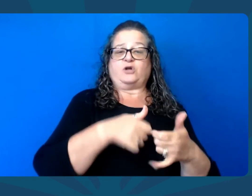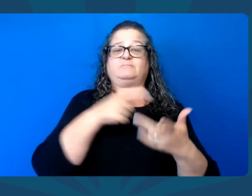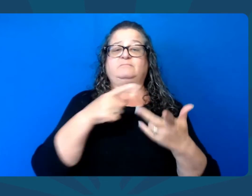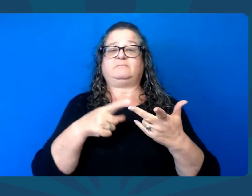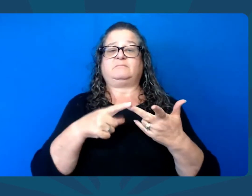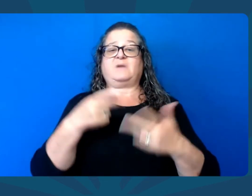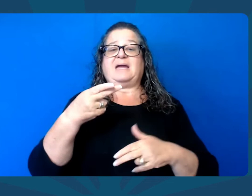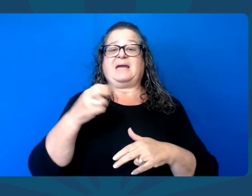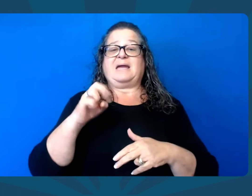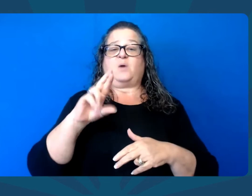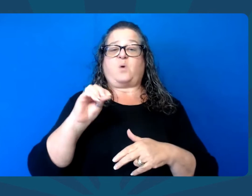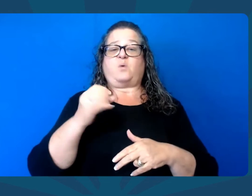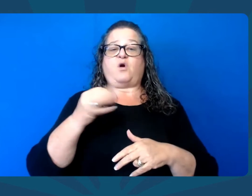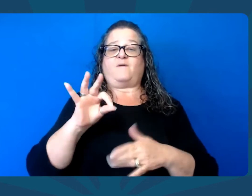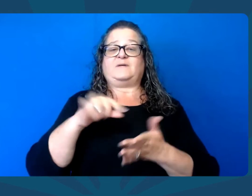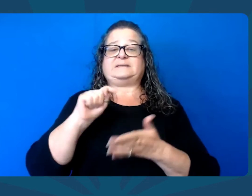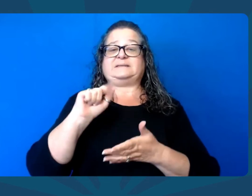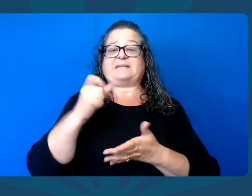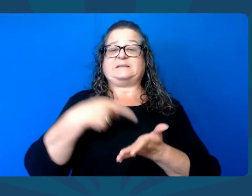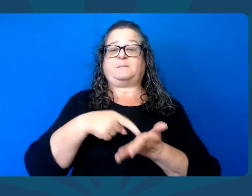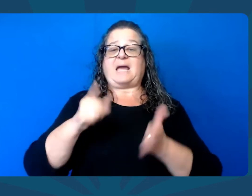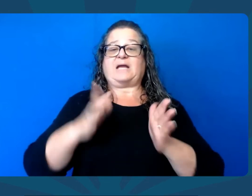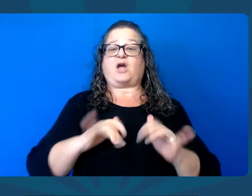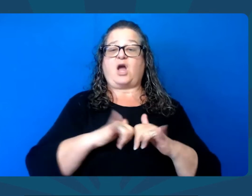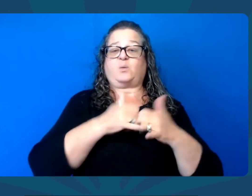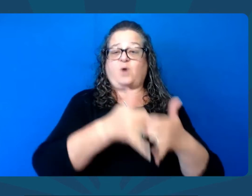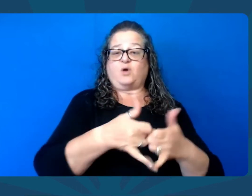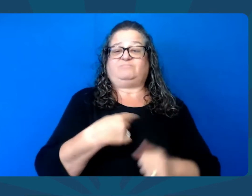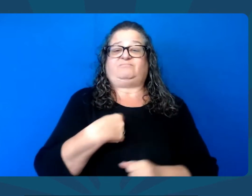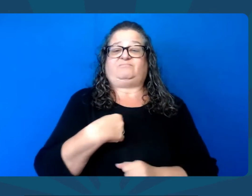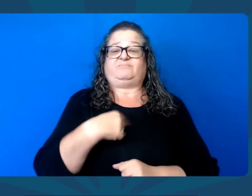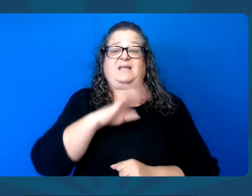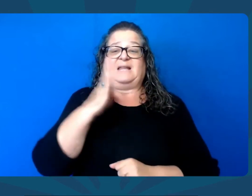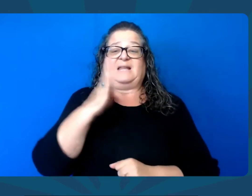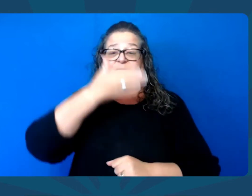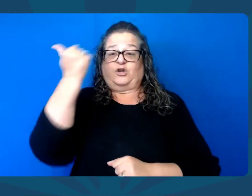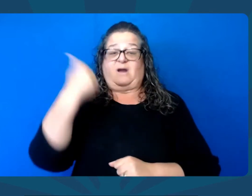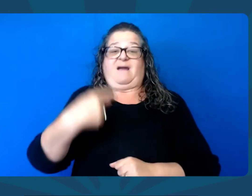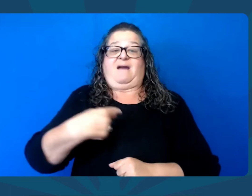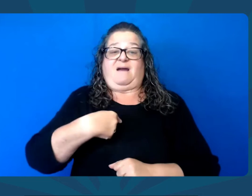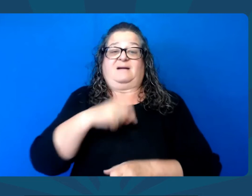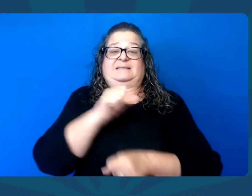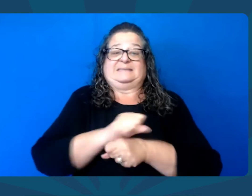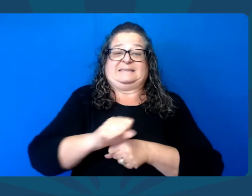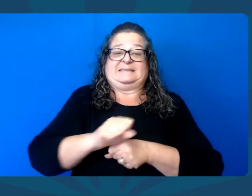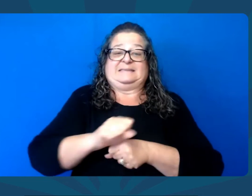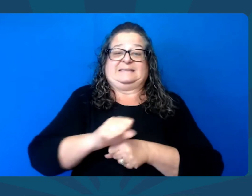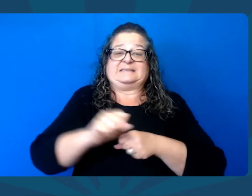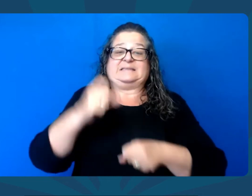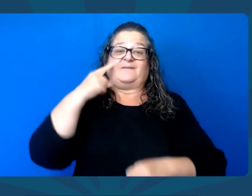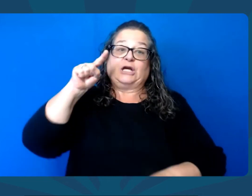I've been awarded the Liberty Award, Friend of the Family Award, and Hero